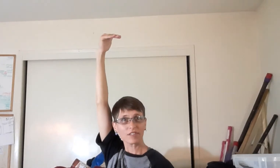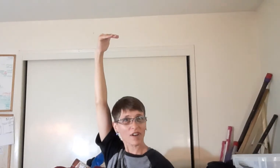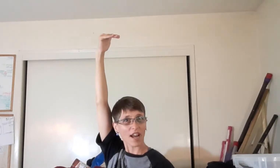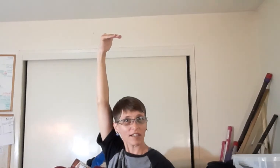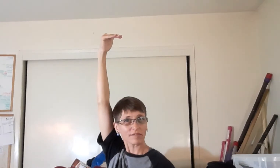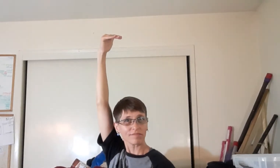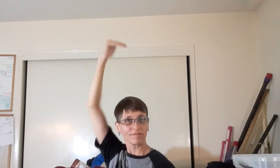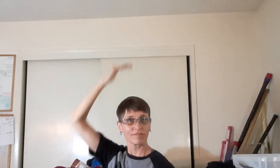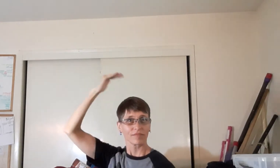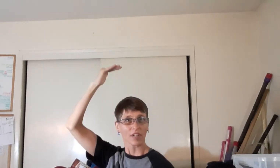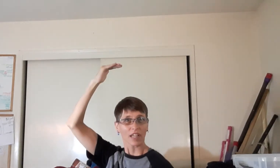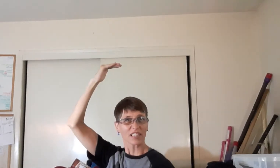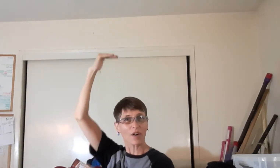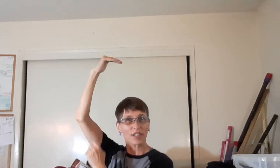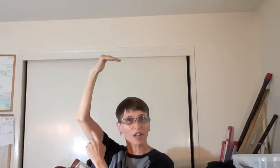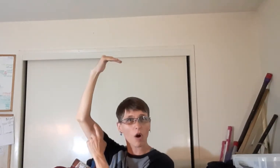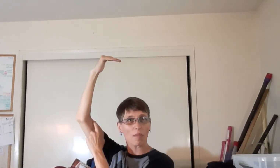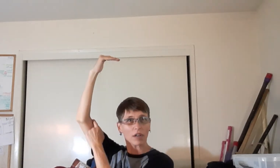straight. It's always almost.